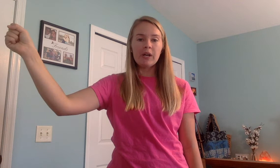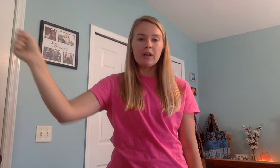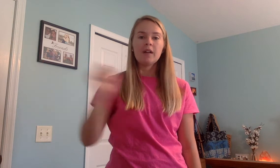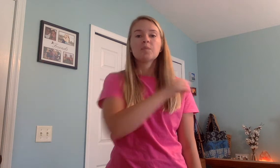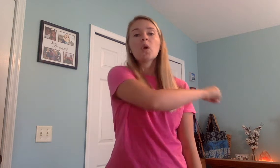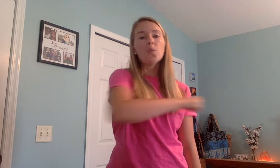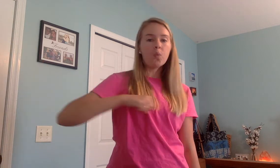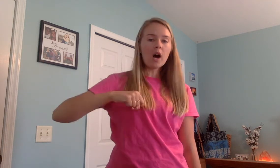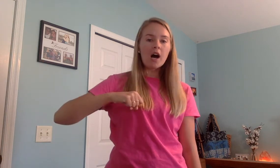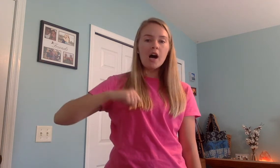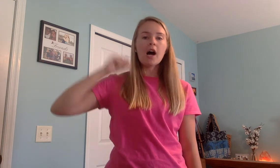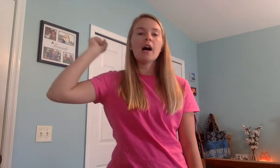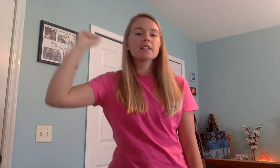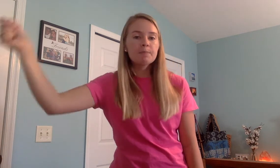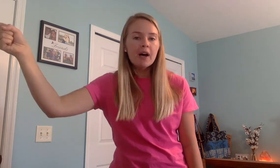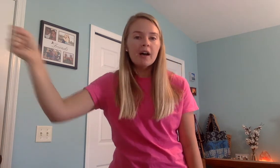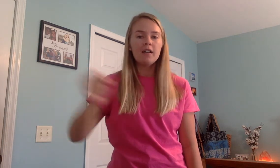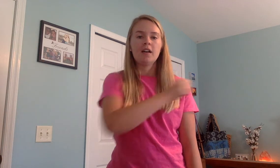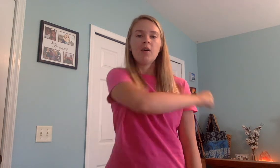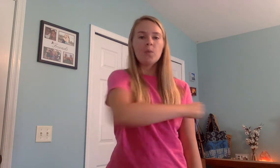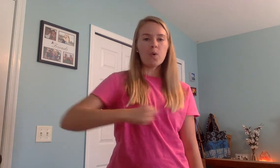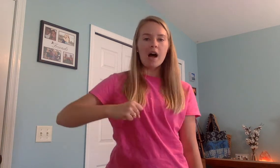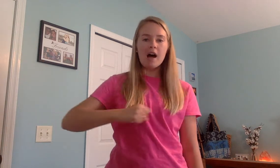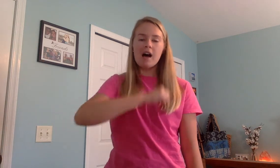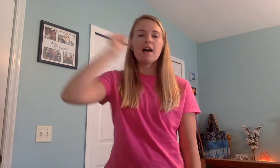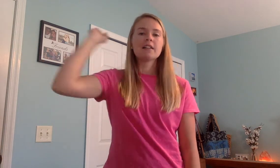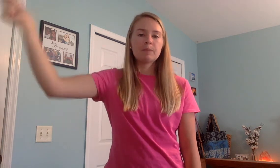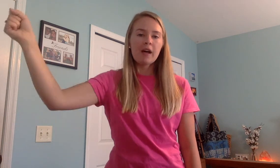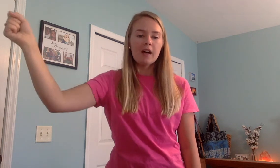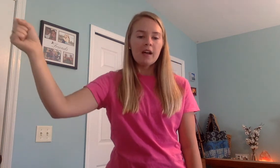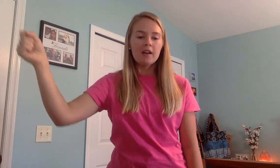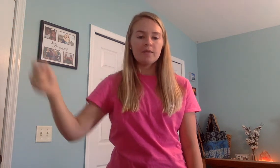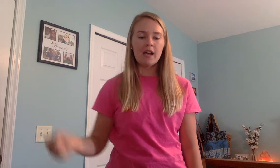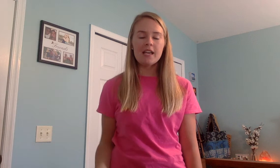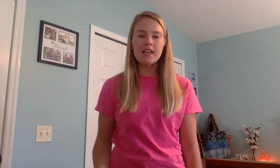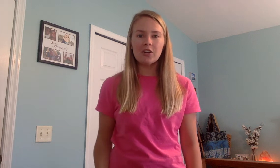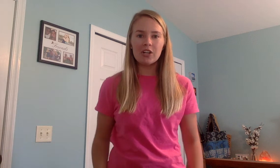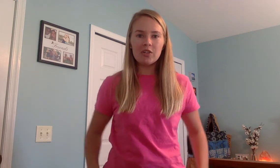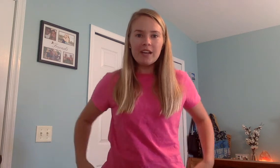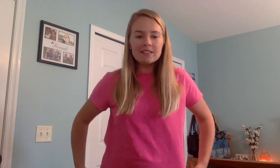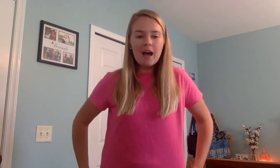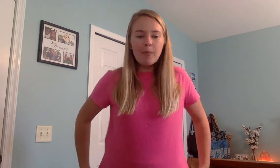wasp wasp wasp Gasp. Ready? You're going to do the next couple.